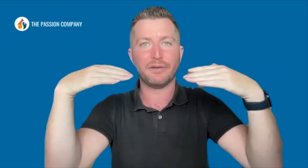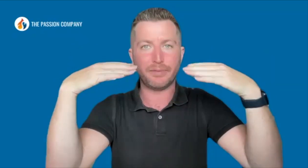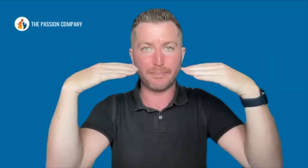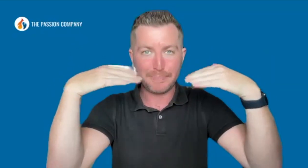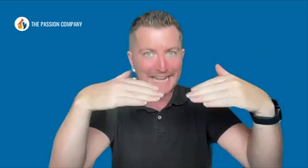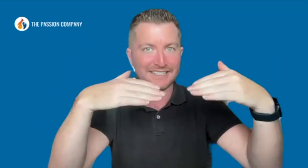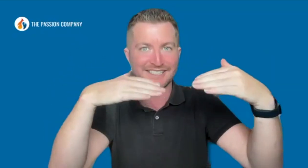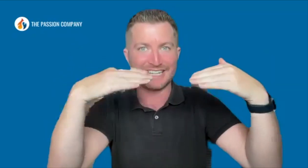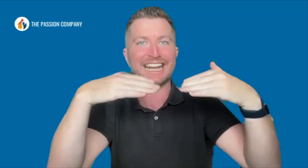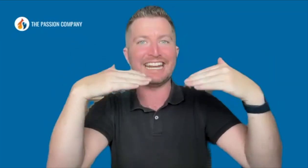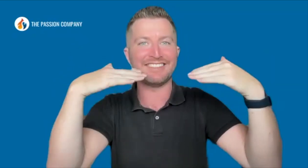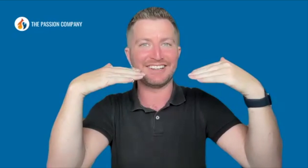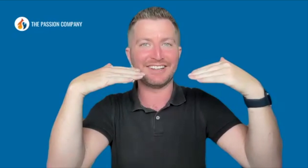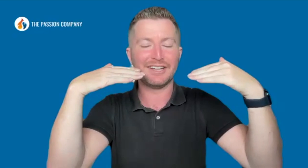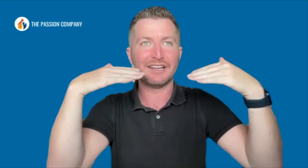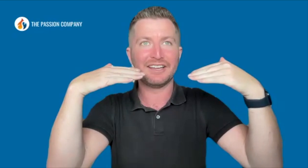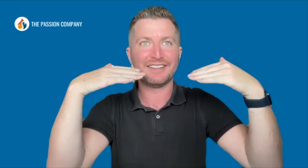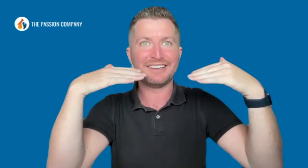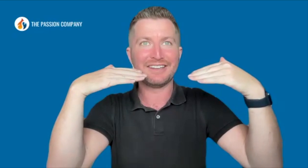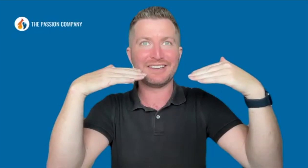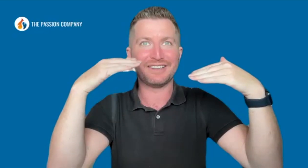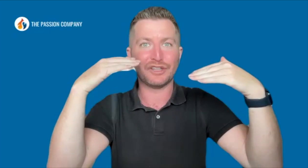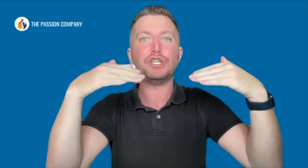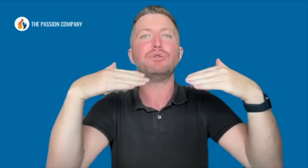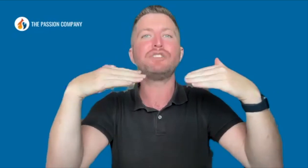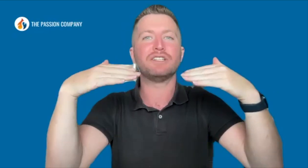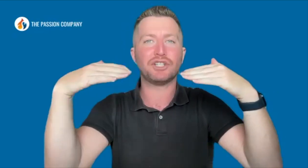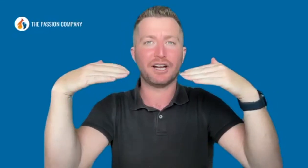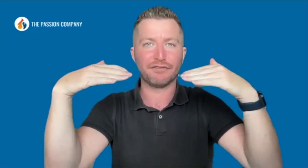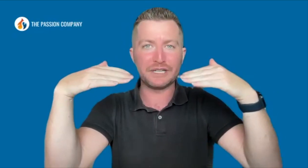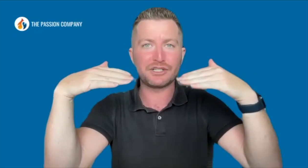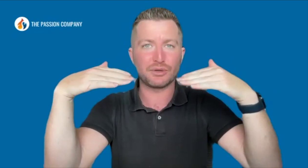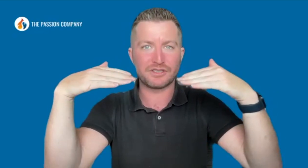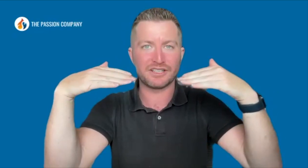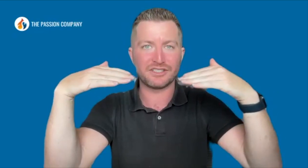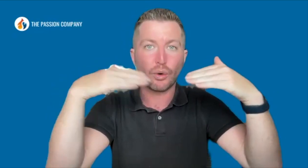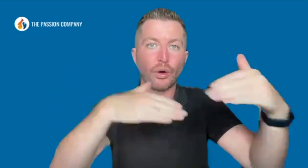pace, dictating the usage of resources towards.